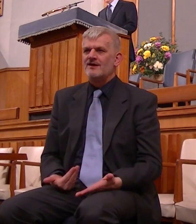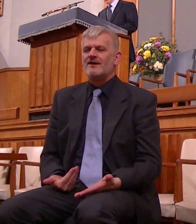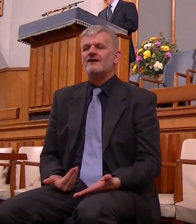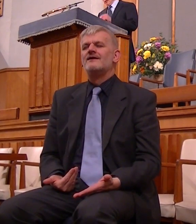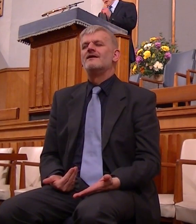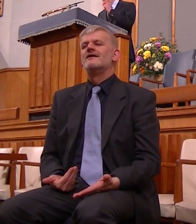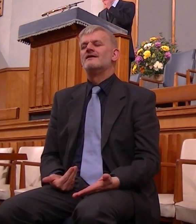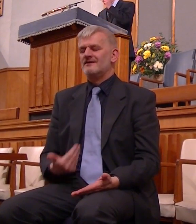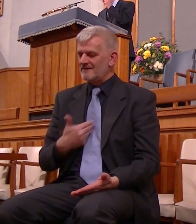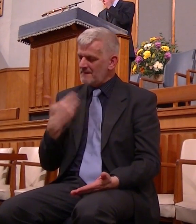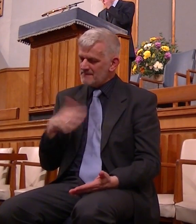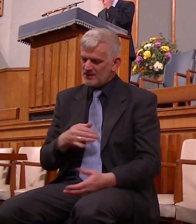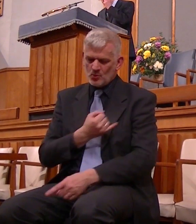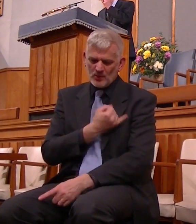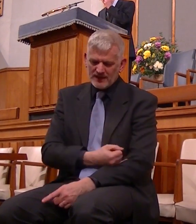weak creature I am